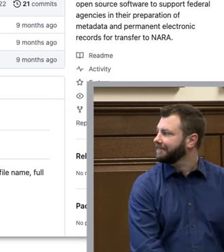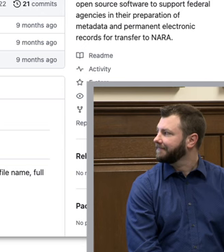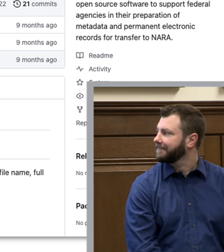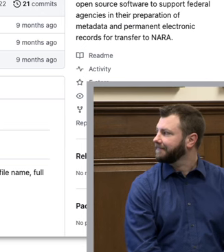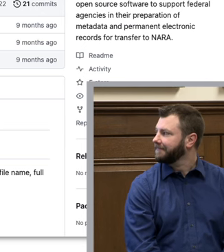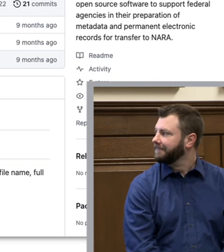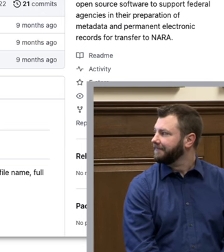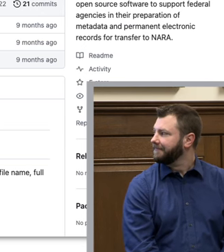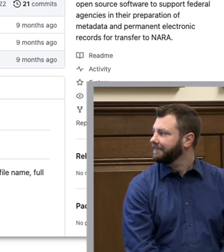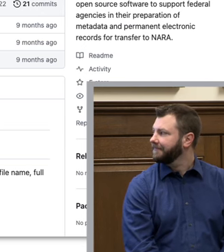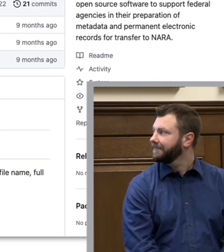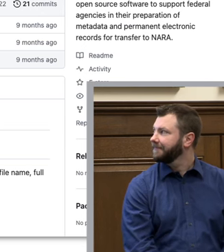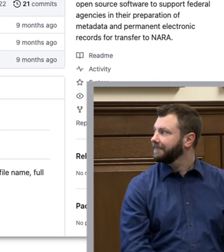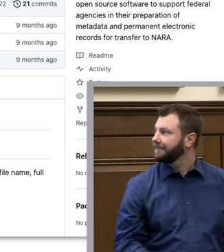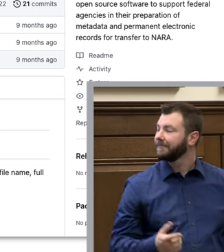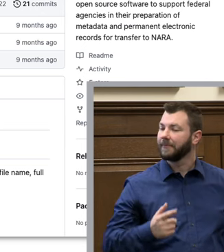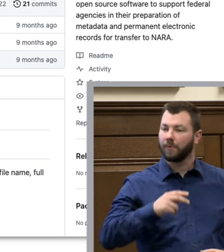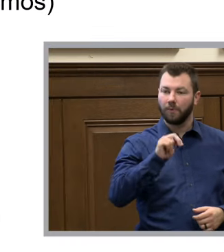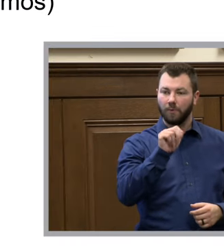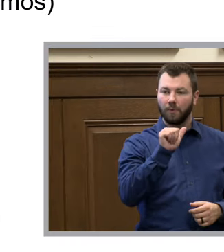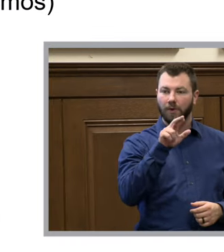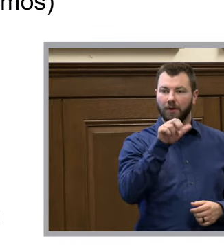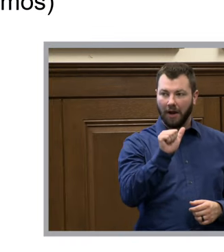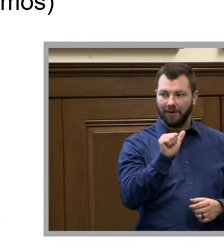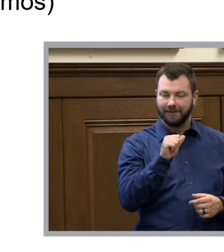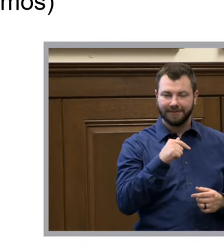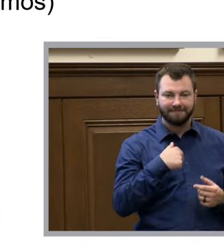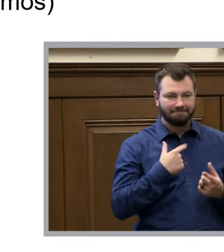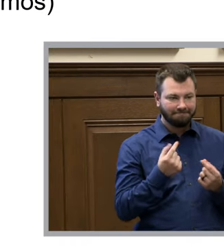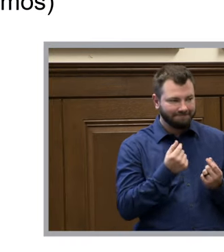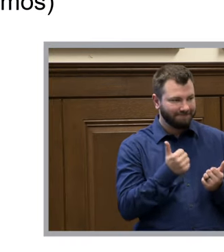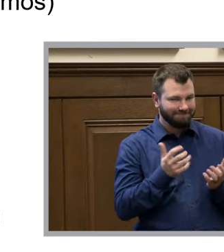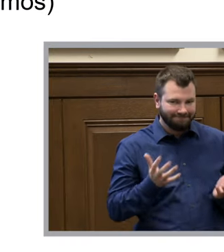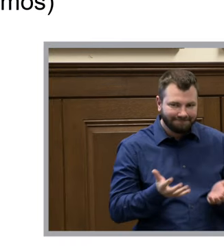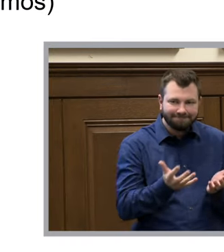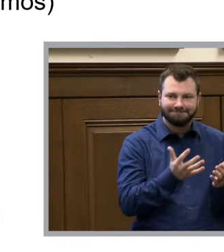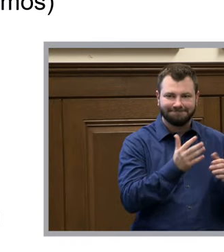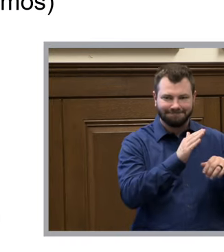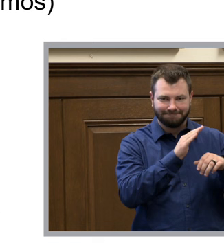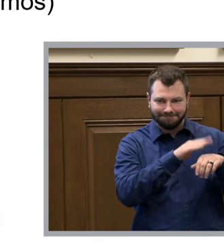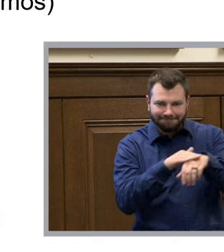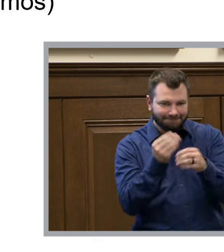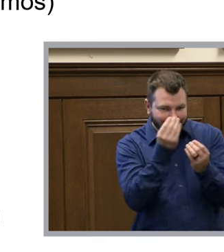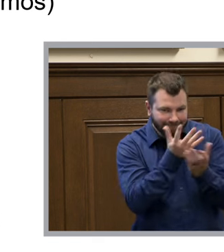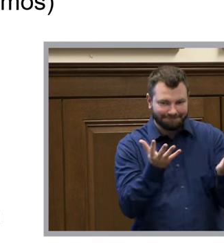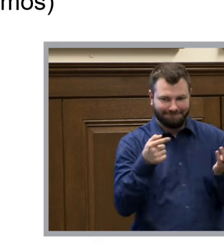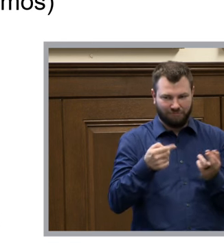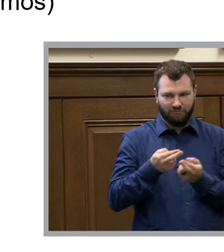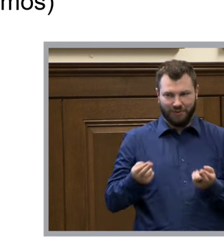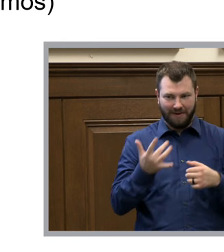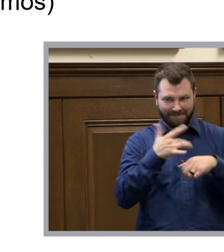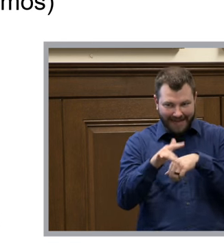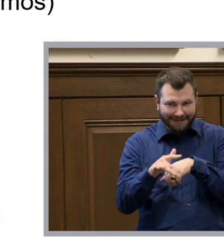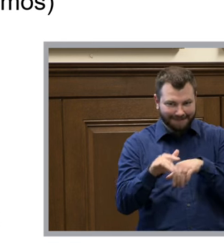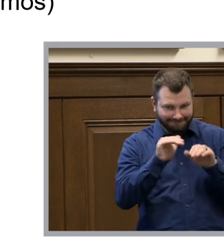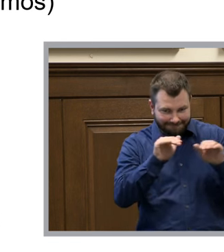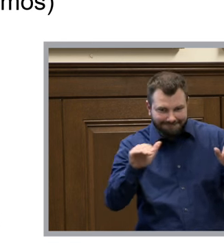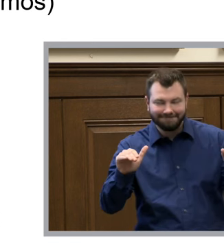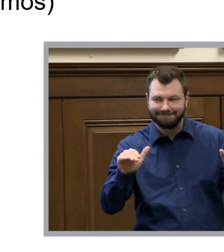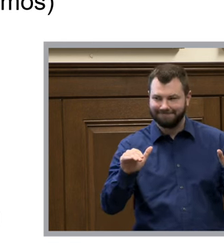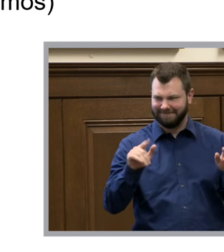so nara has raised awareness about these resources through a variety of methods we have